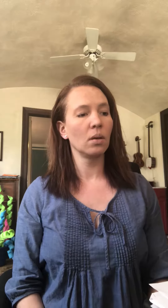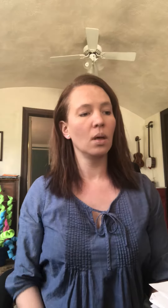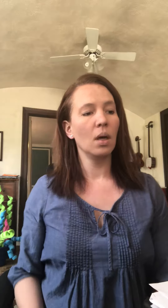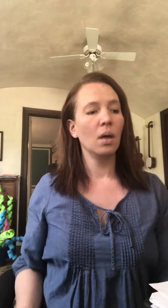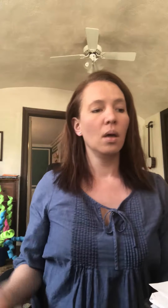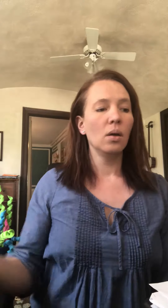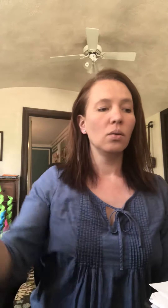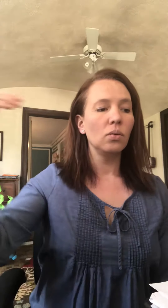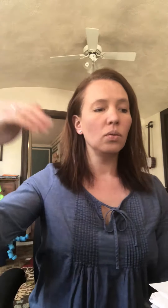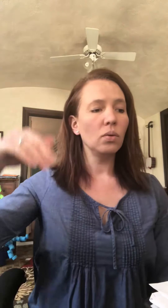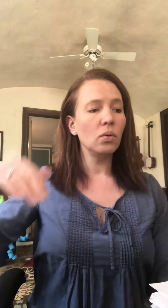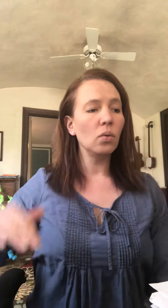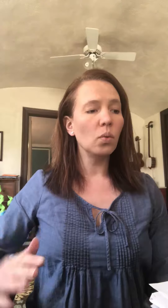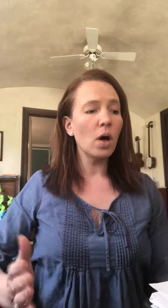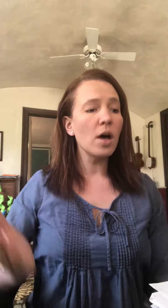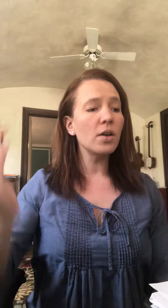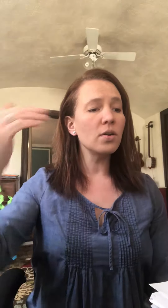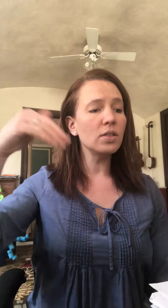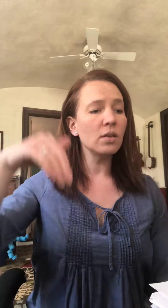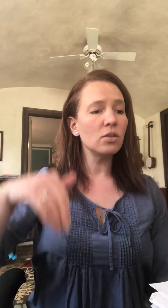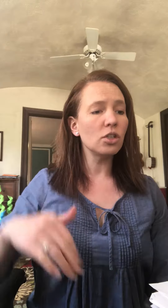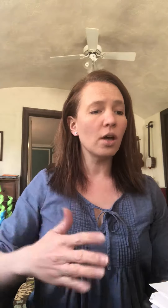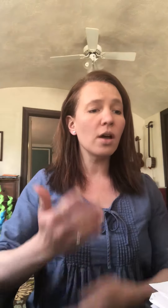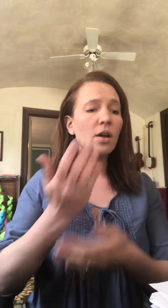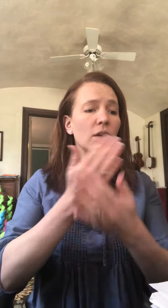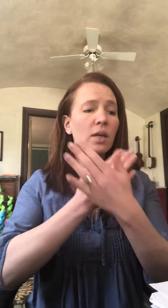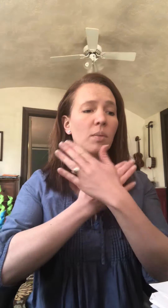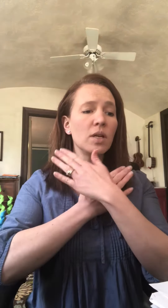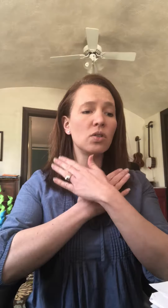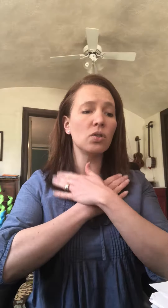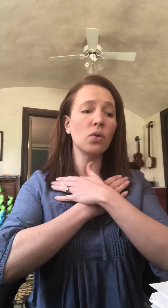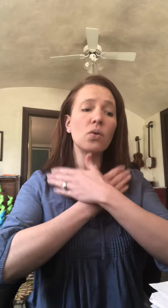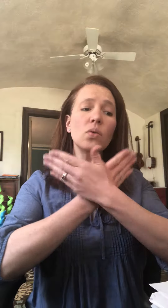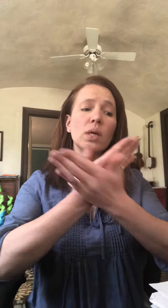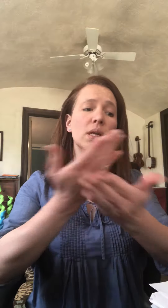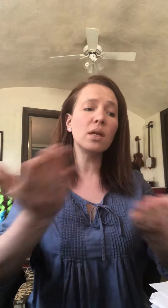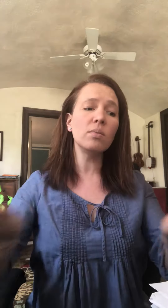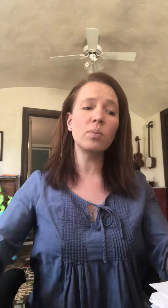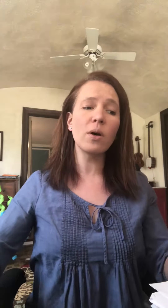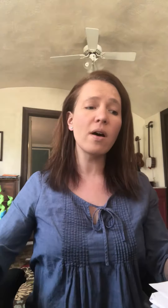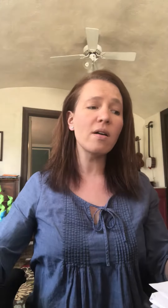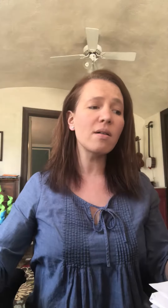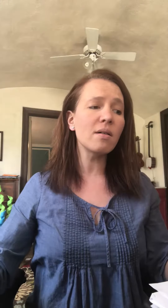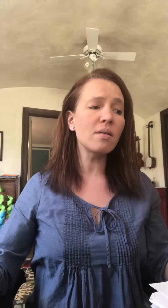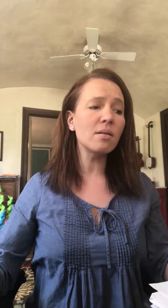Through waters uncharted my soul will embark